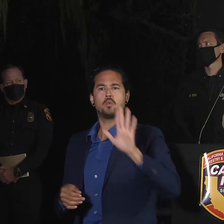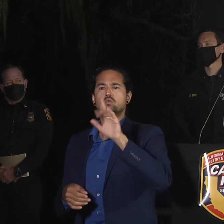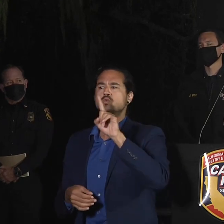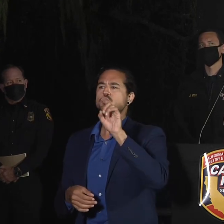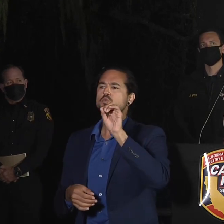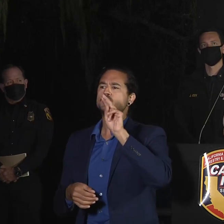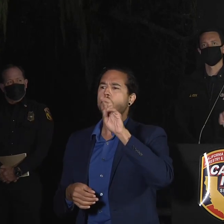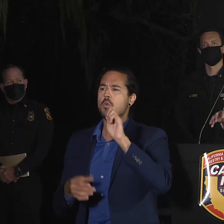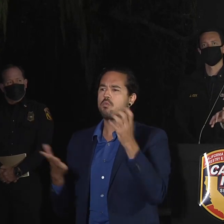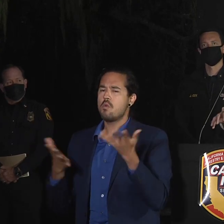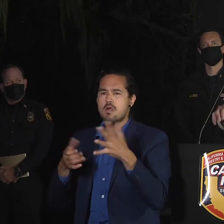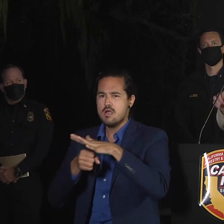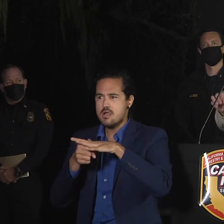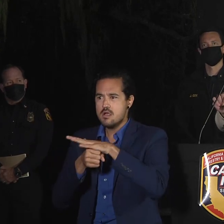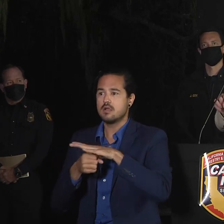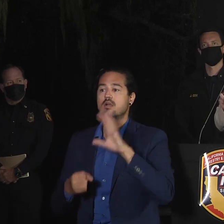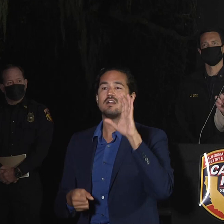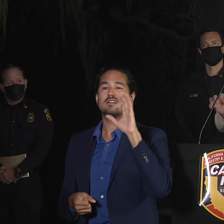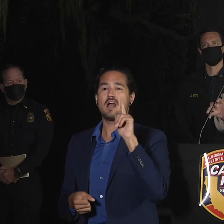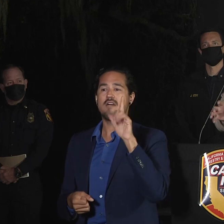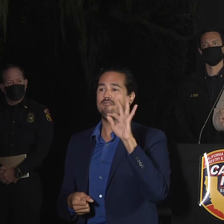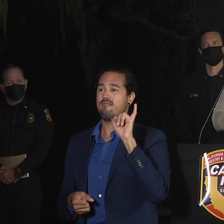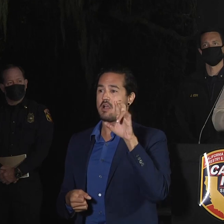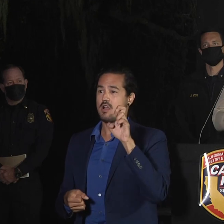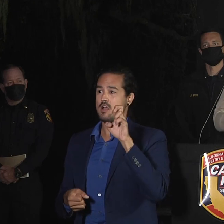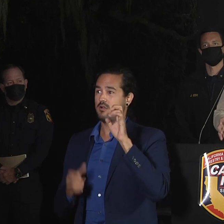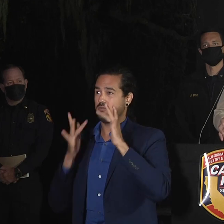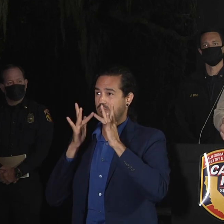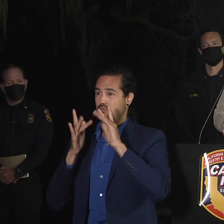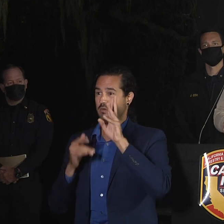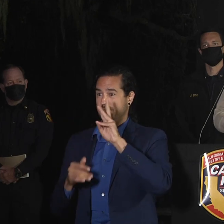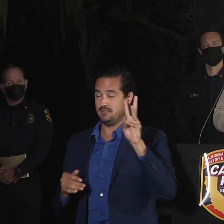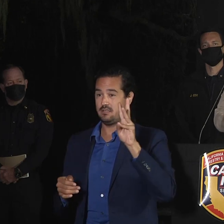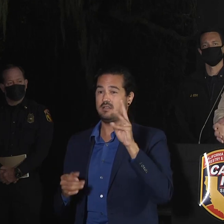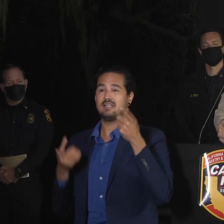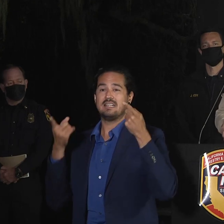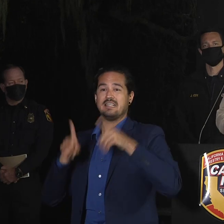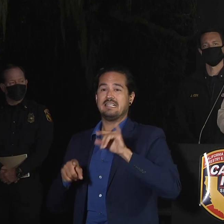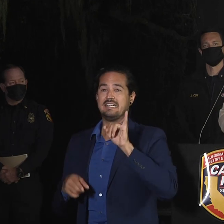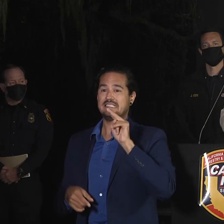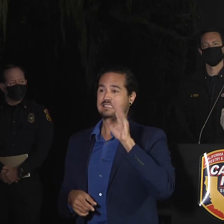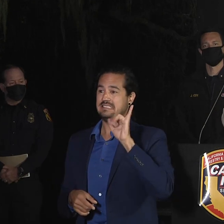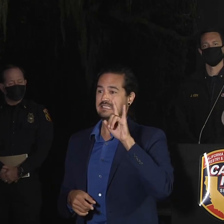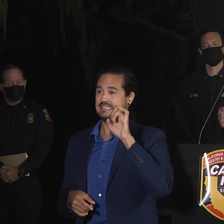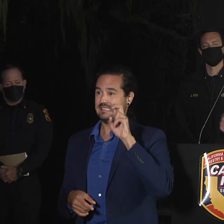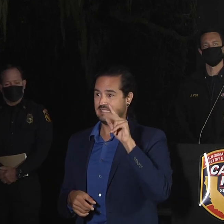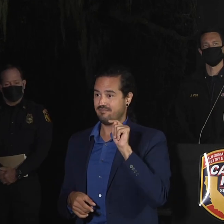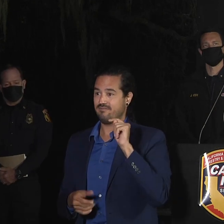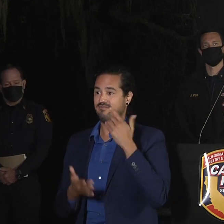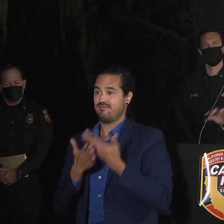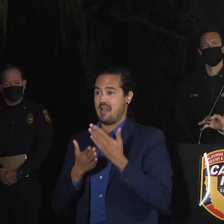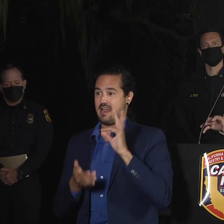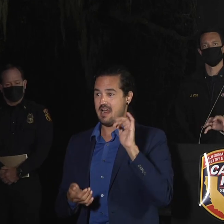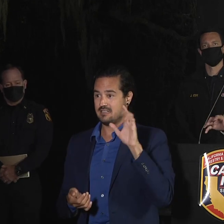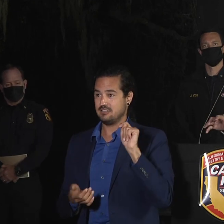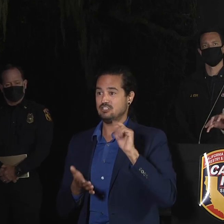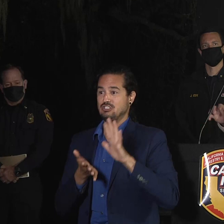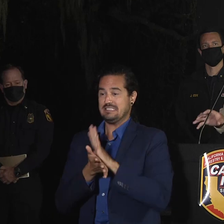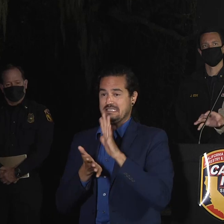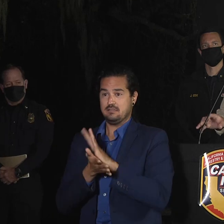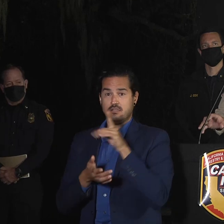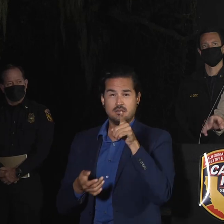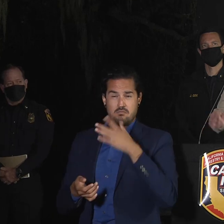sheet for this fire and understanding kind of where and what zone you reside. And then again, watching to see and, you know, and following